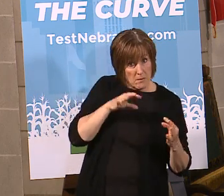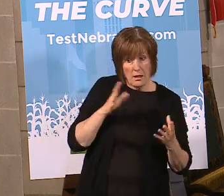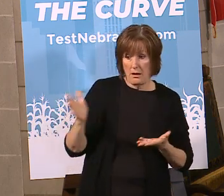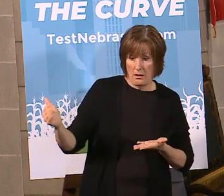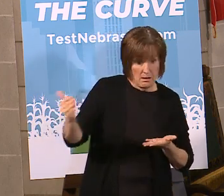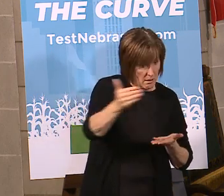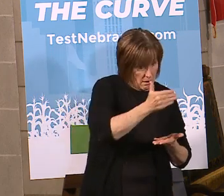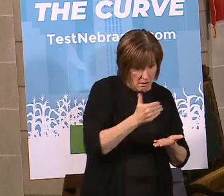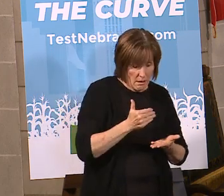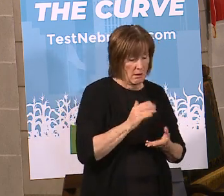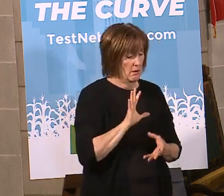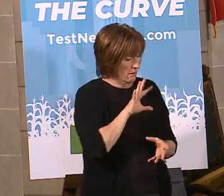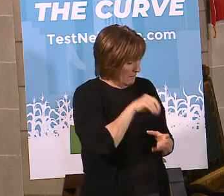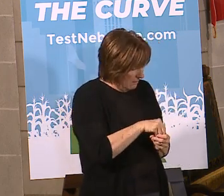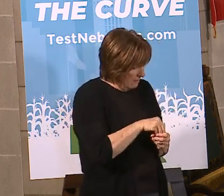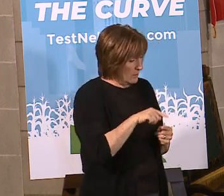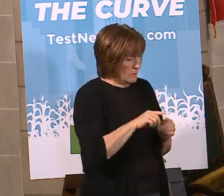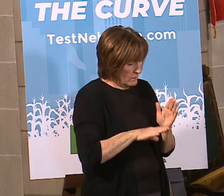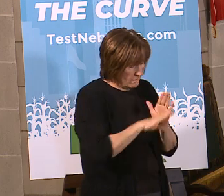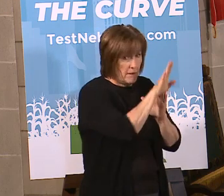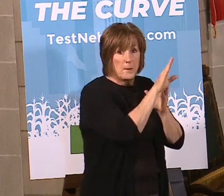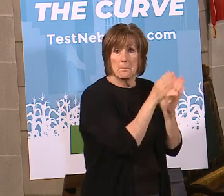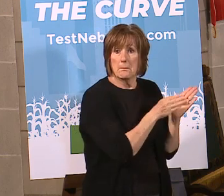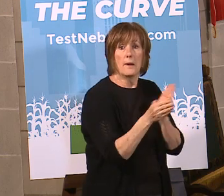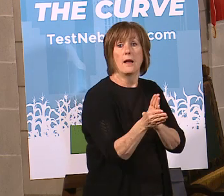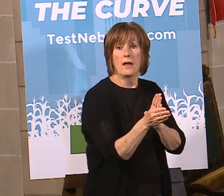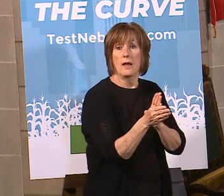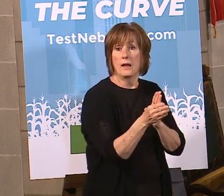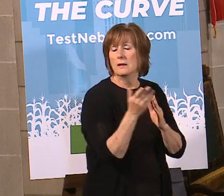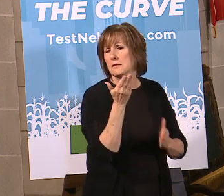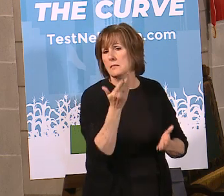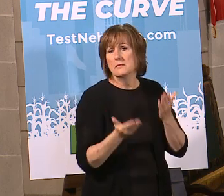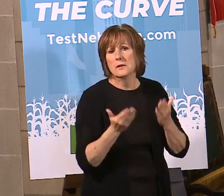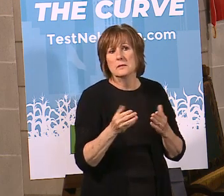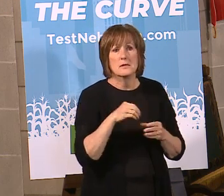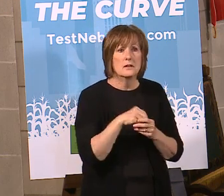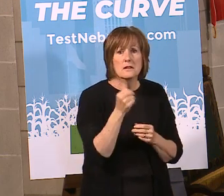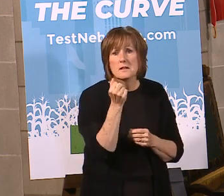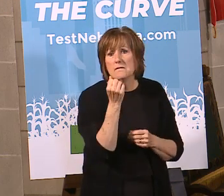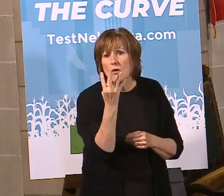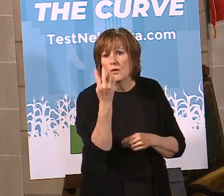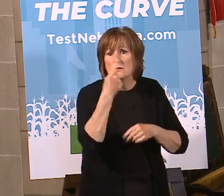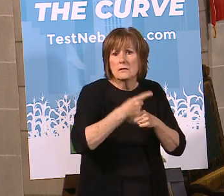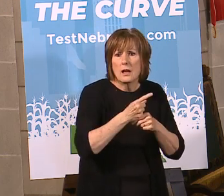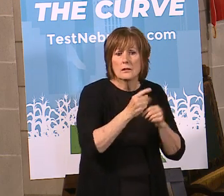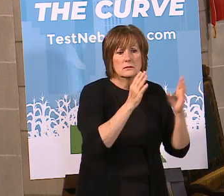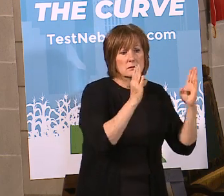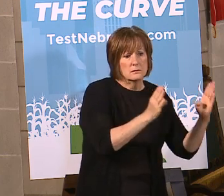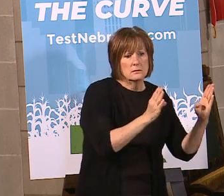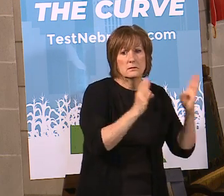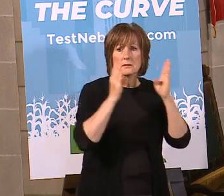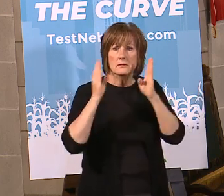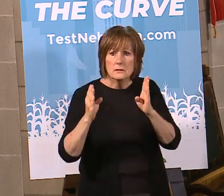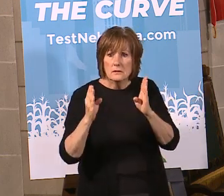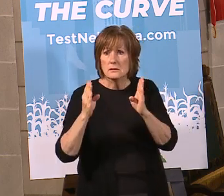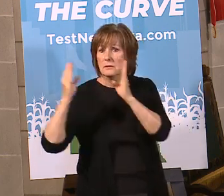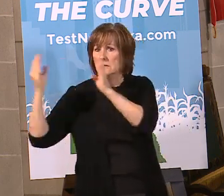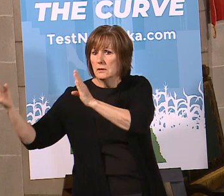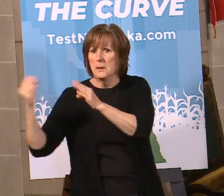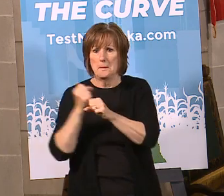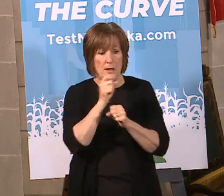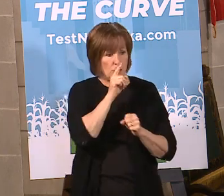operationalize the plan and then looking at it in probably 14-day increments to make sure that the plan is going